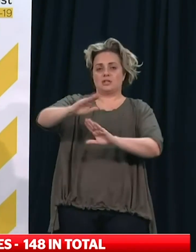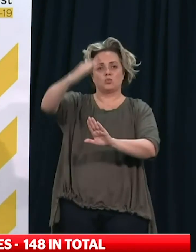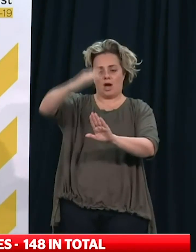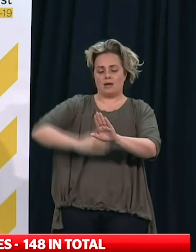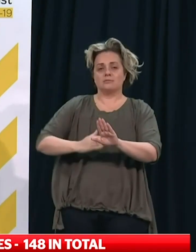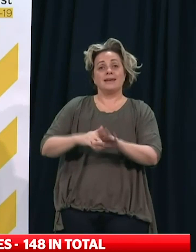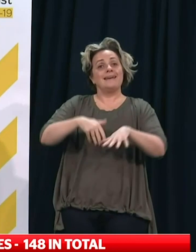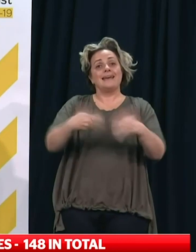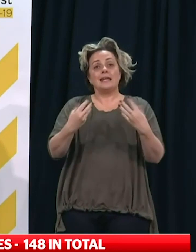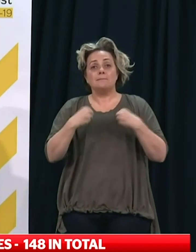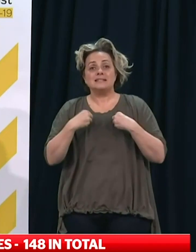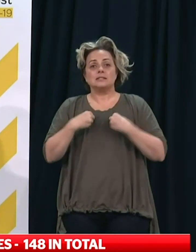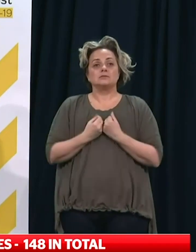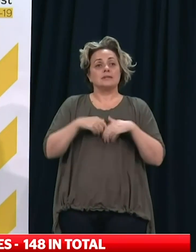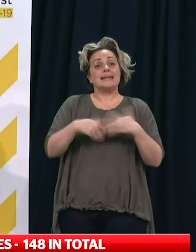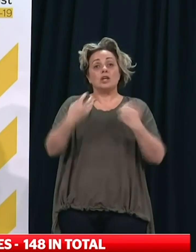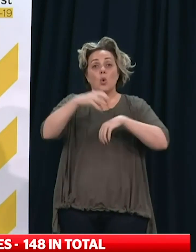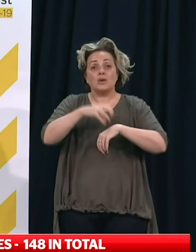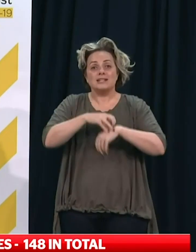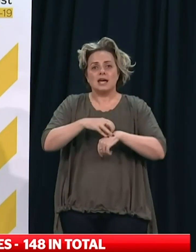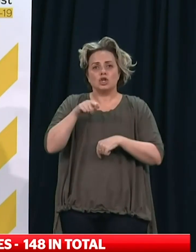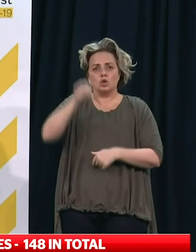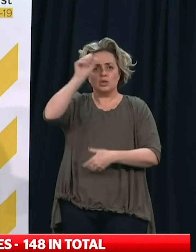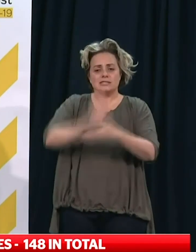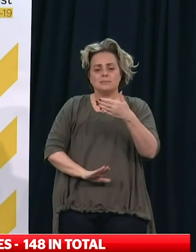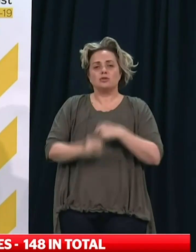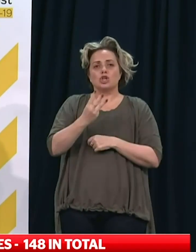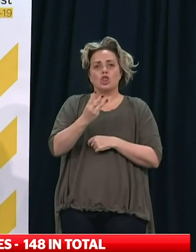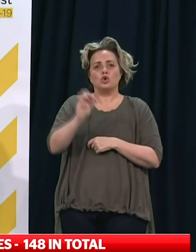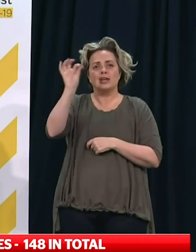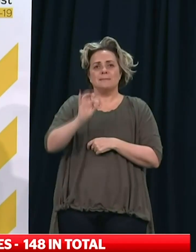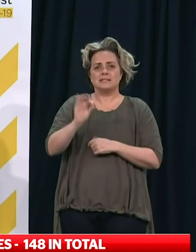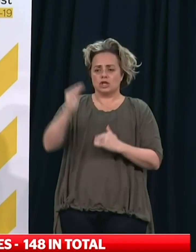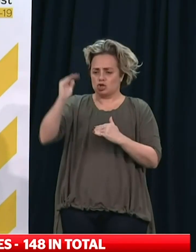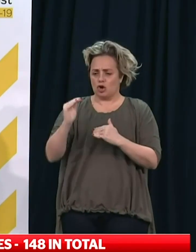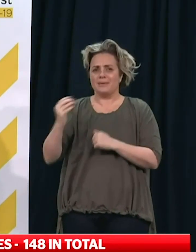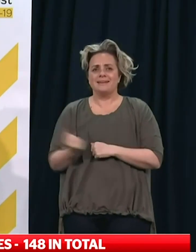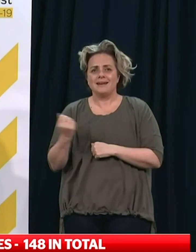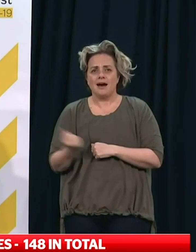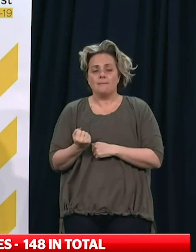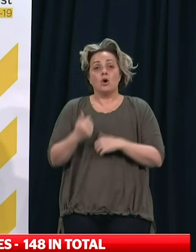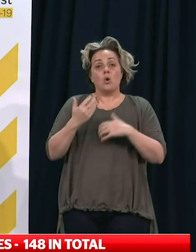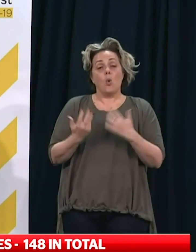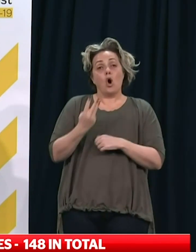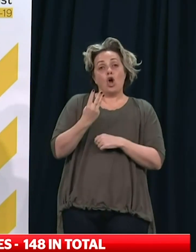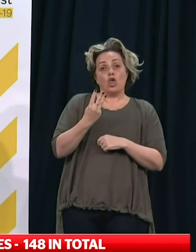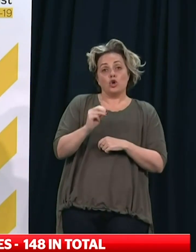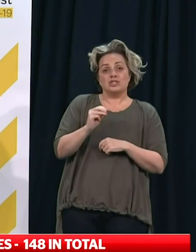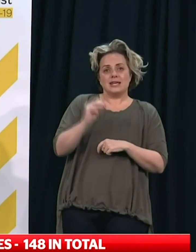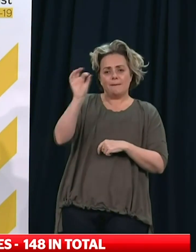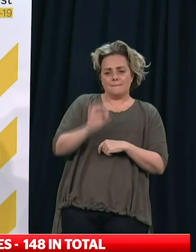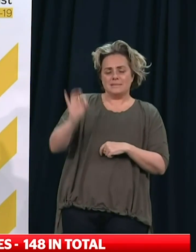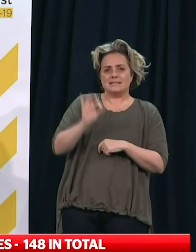business or organisation that has experienced a 30% or greater drop in revenue or a 30% decline in